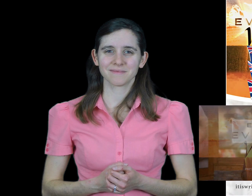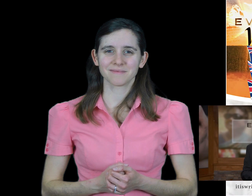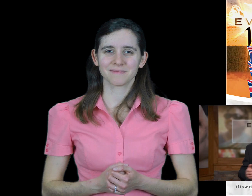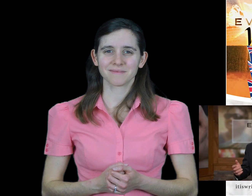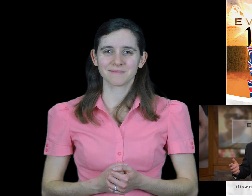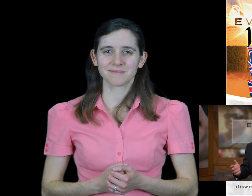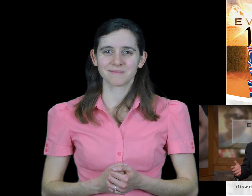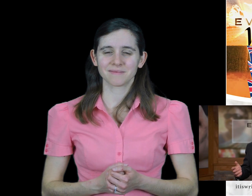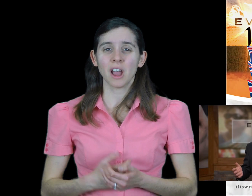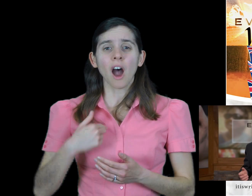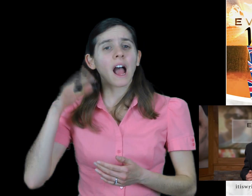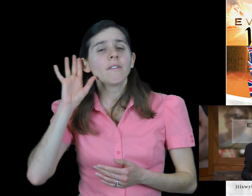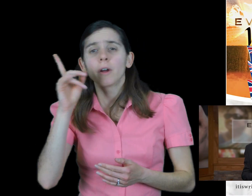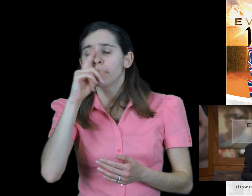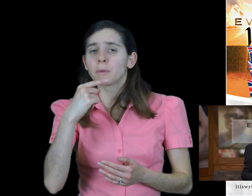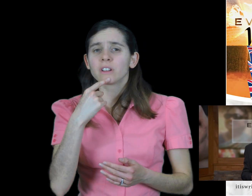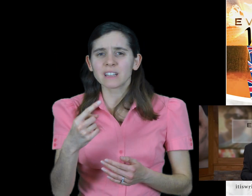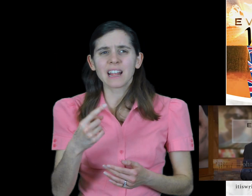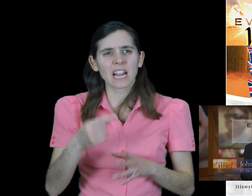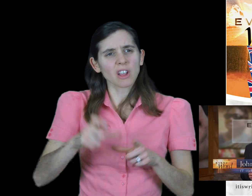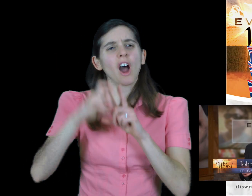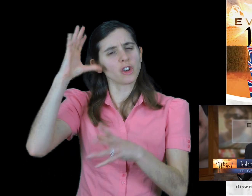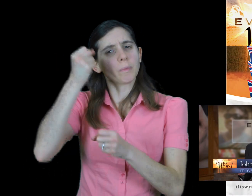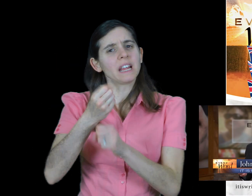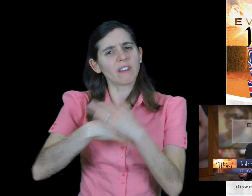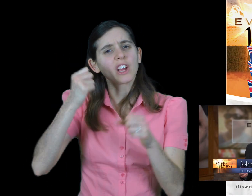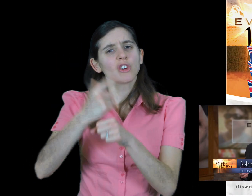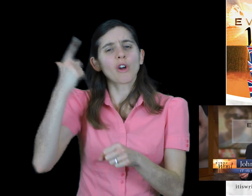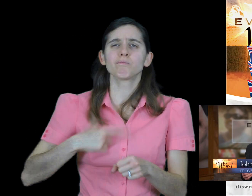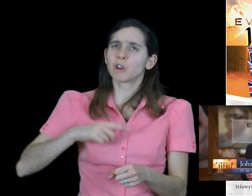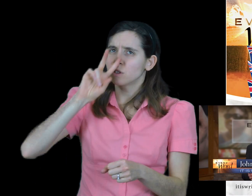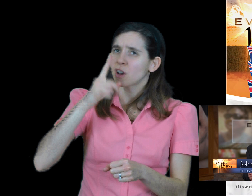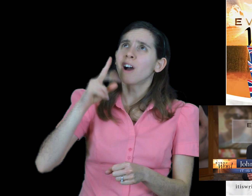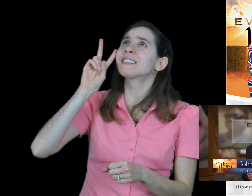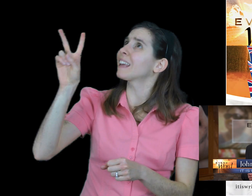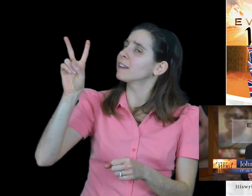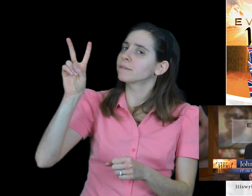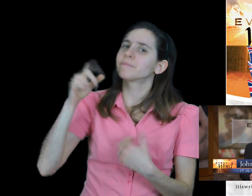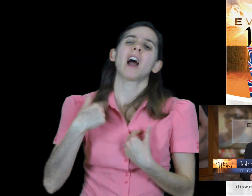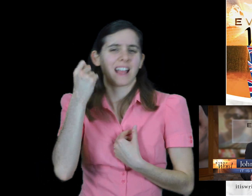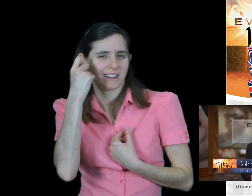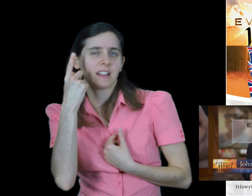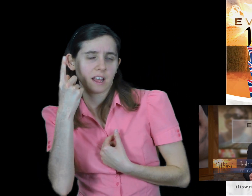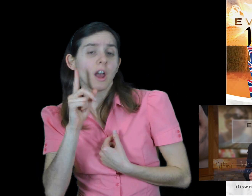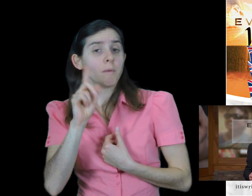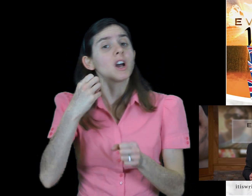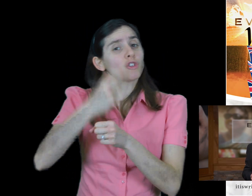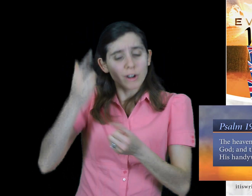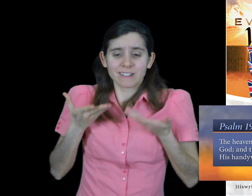I've heard people say that they find it hard to believe in a God that they cannot see. I understand that, but God has provided for that. Look at Psalm